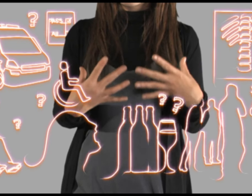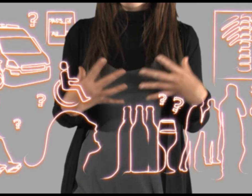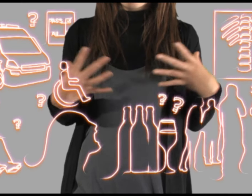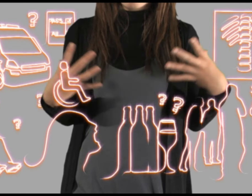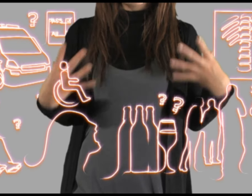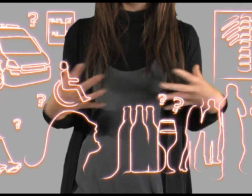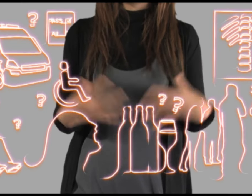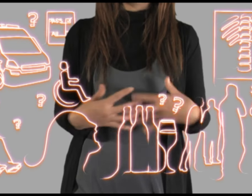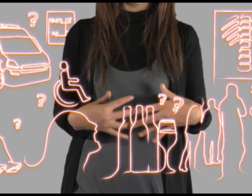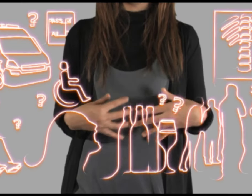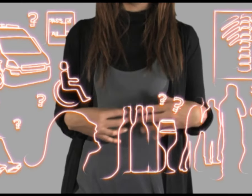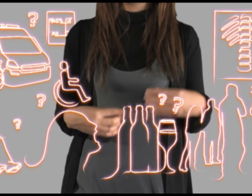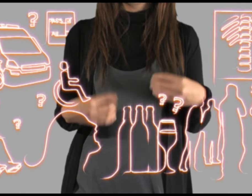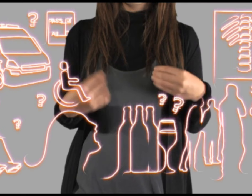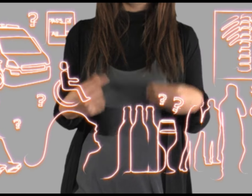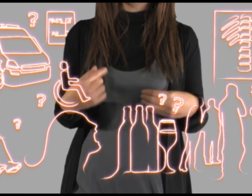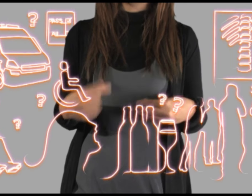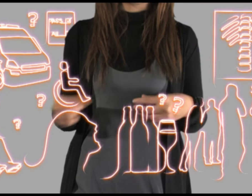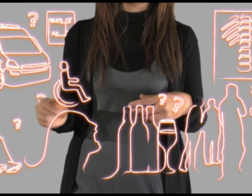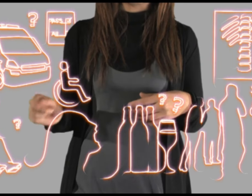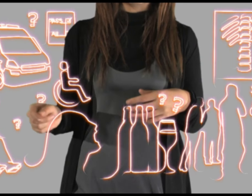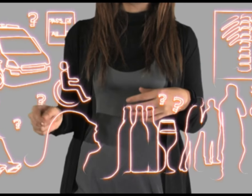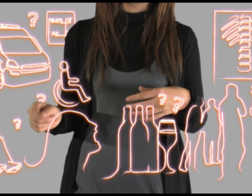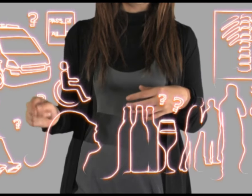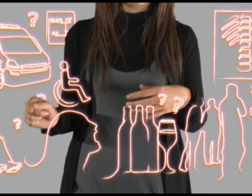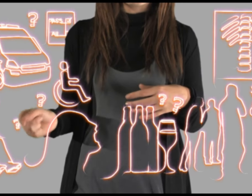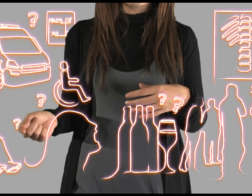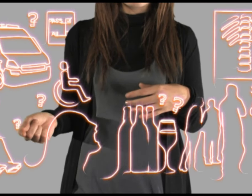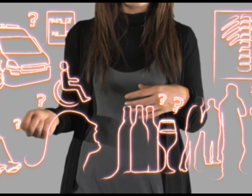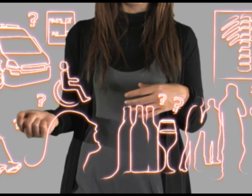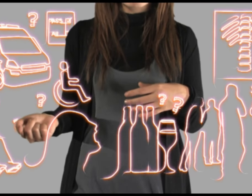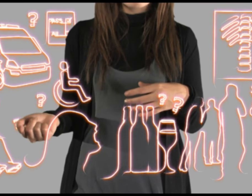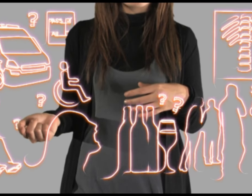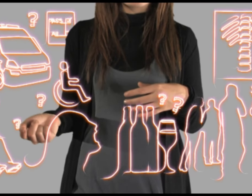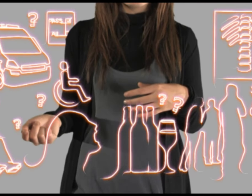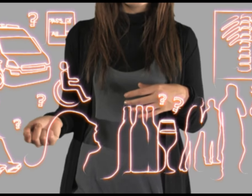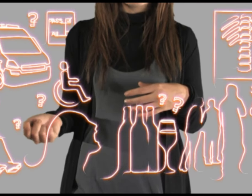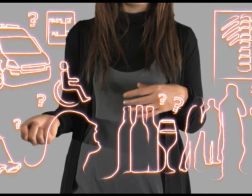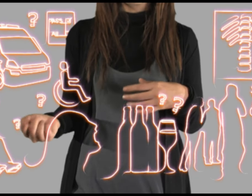I'm 19 and I can't even get into my car and drive anymore.